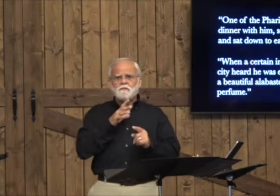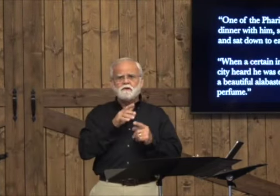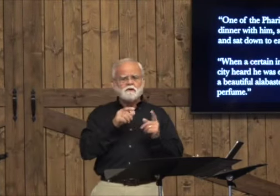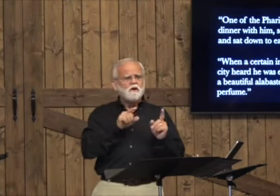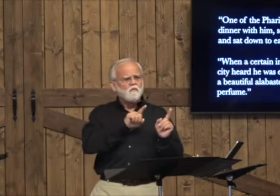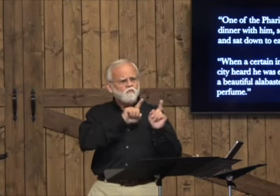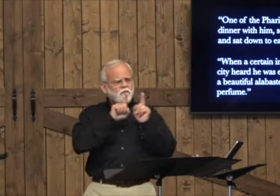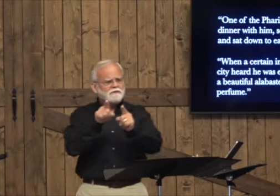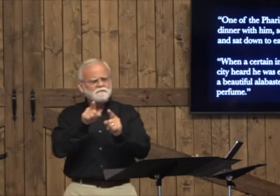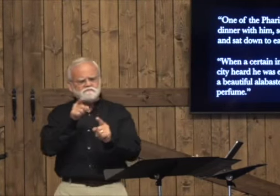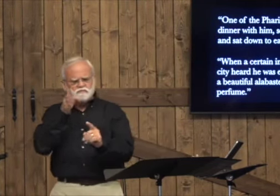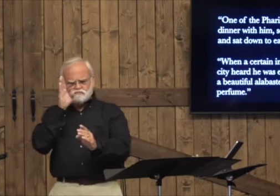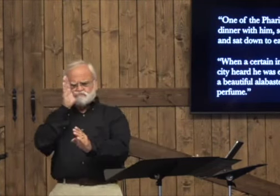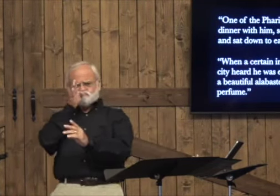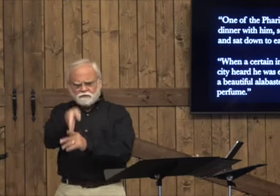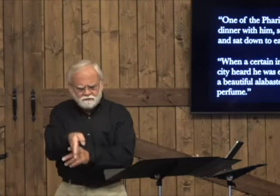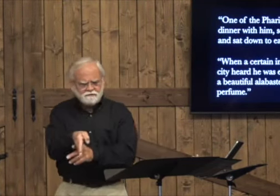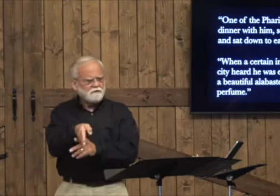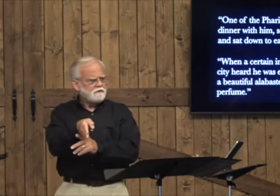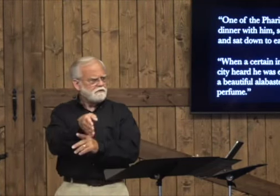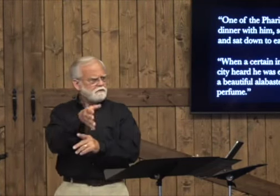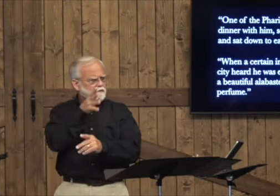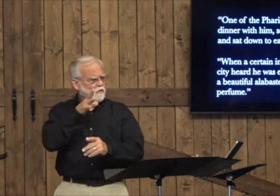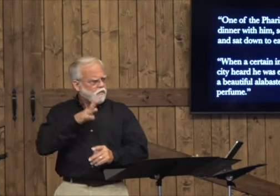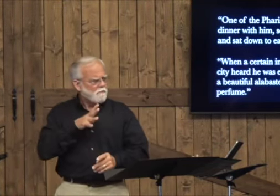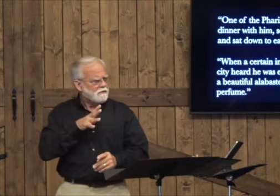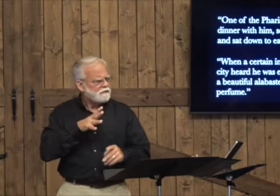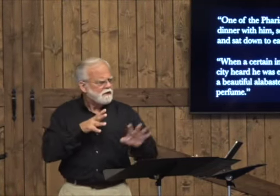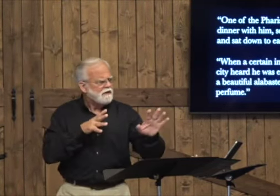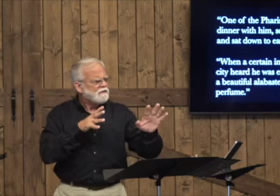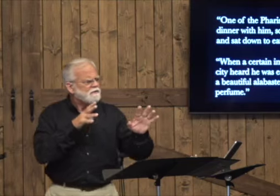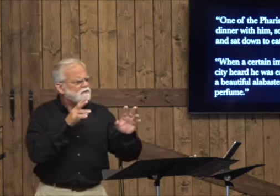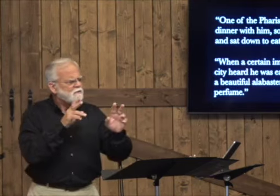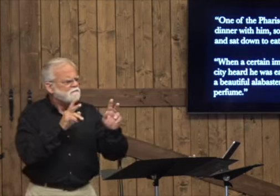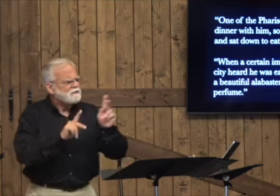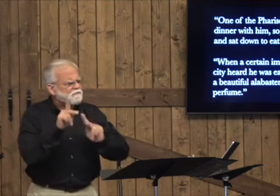alabaster jar filled with extensive cookies.